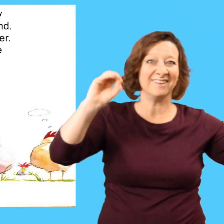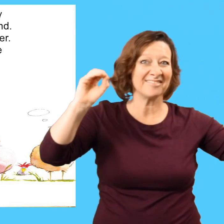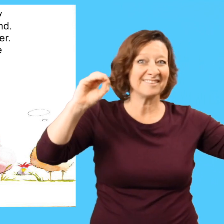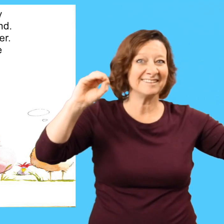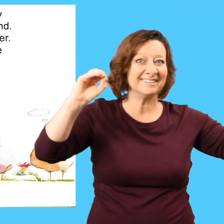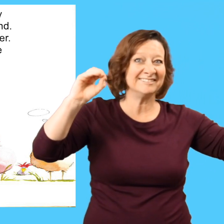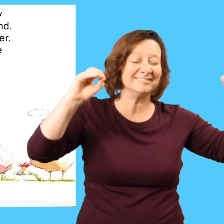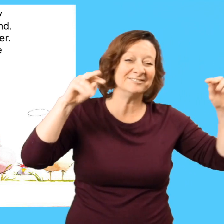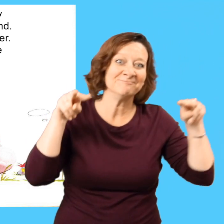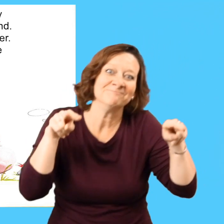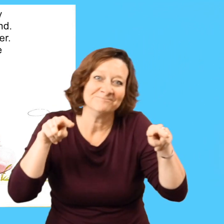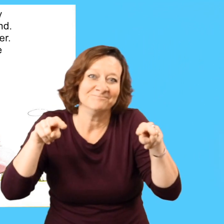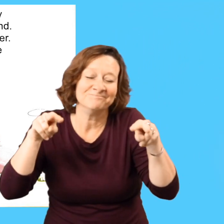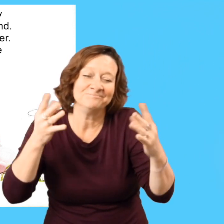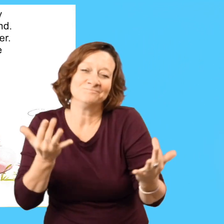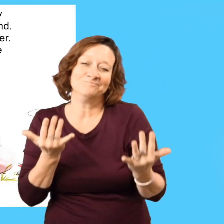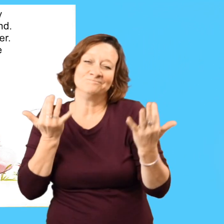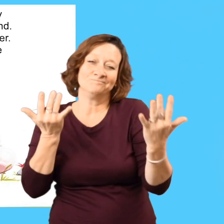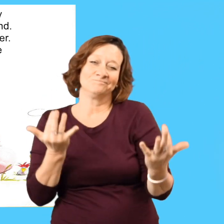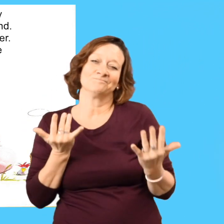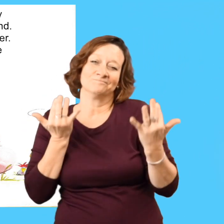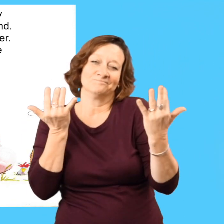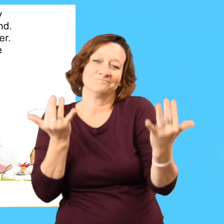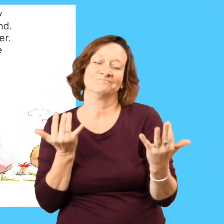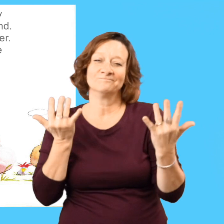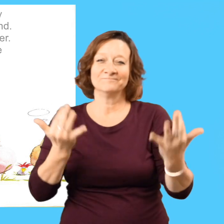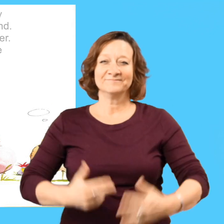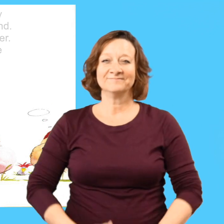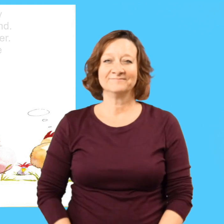egg at all. They waited and waited.